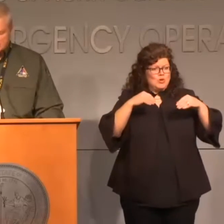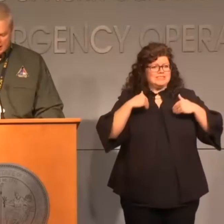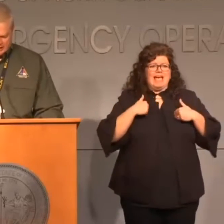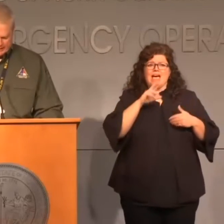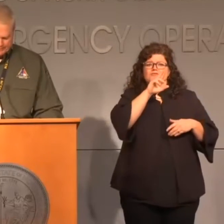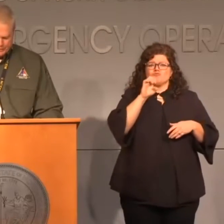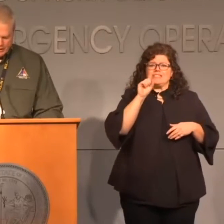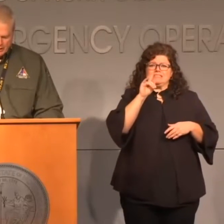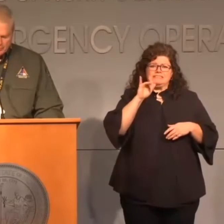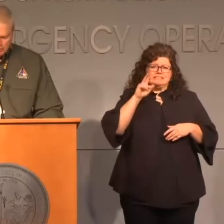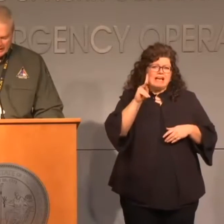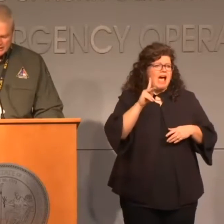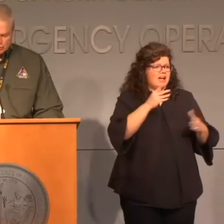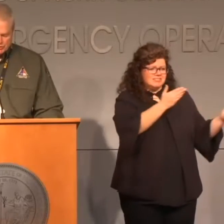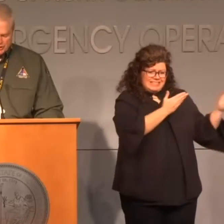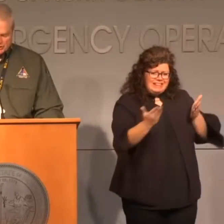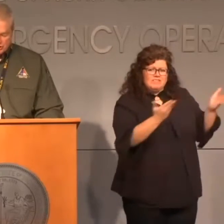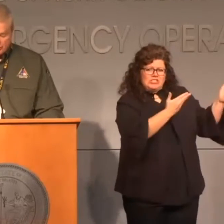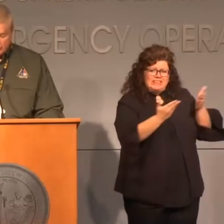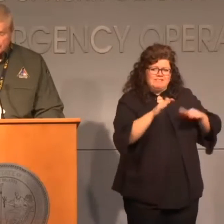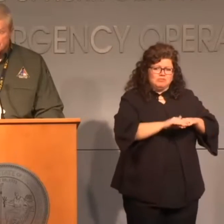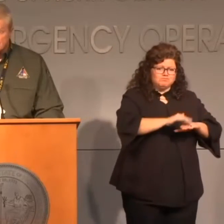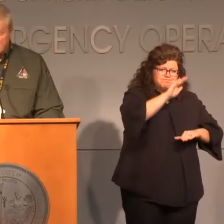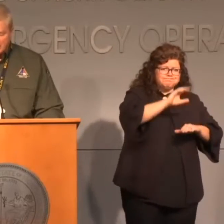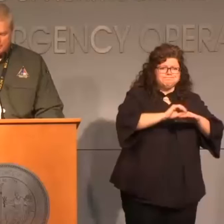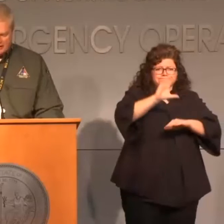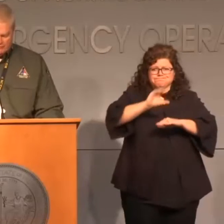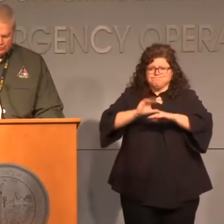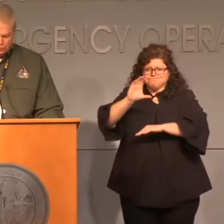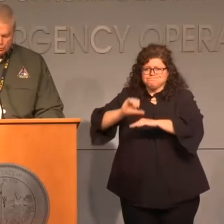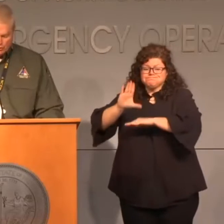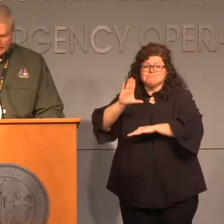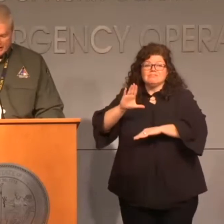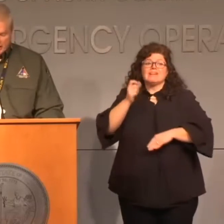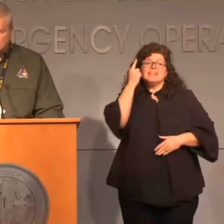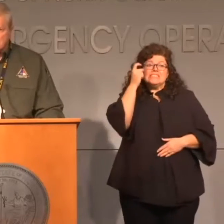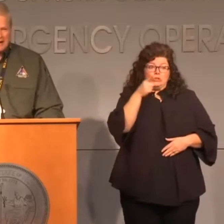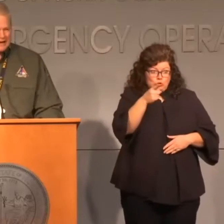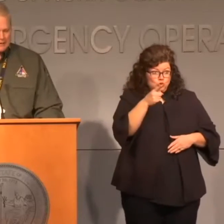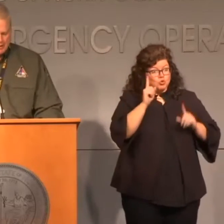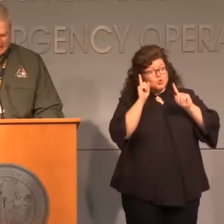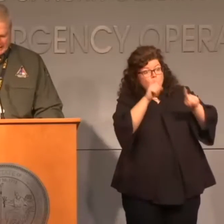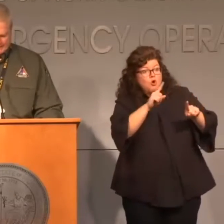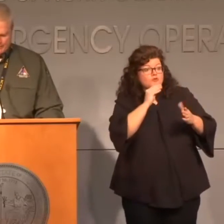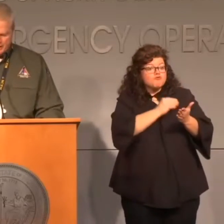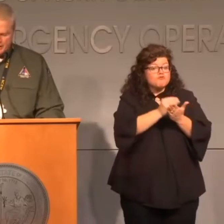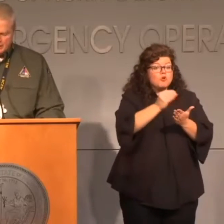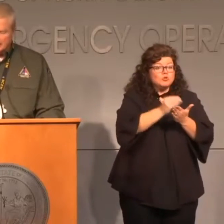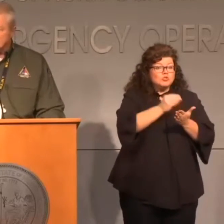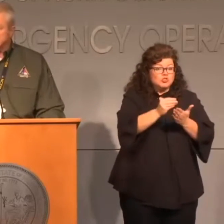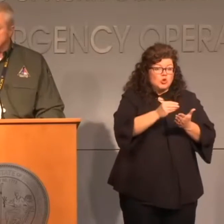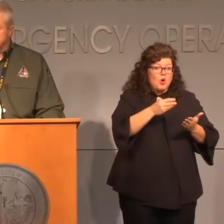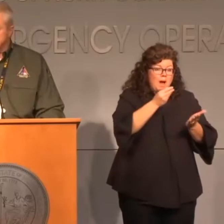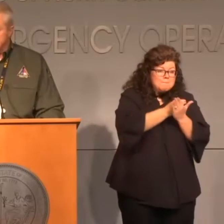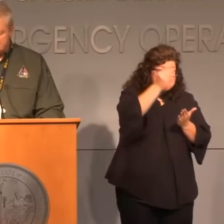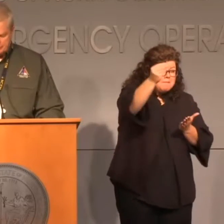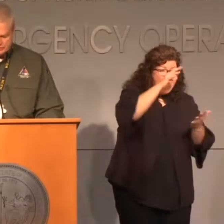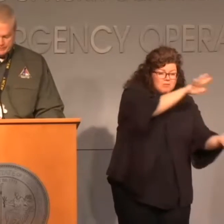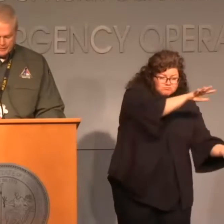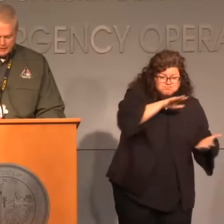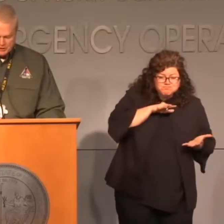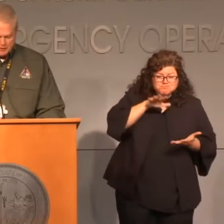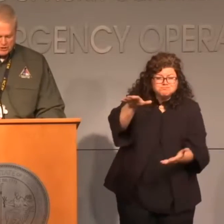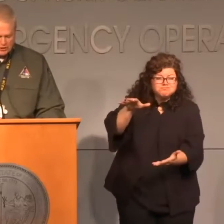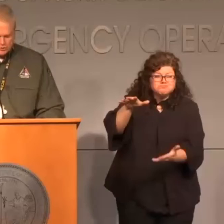and restocking. Please resist the urge to stockpile food or engage in panic buying. Leave some for